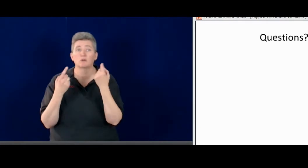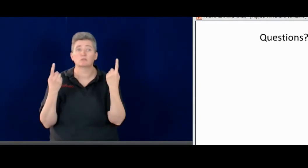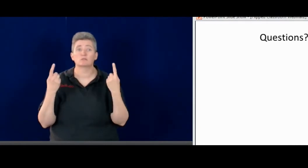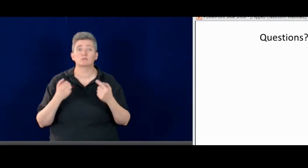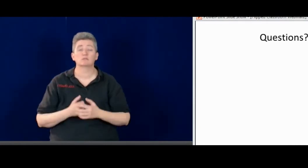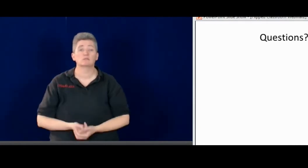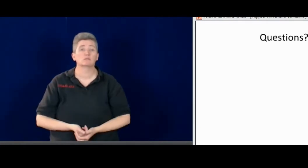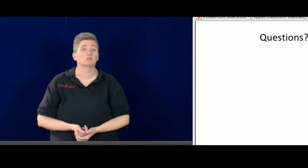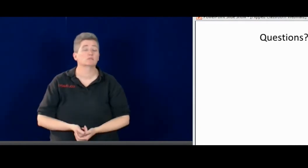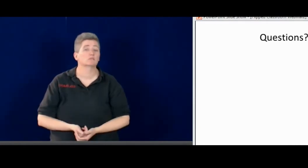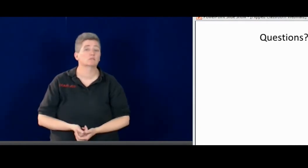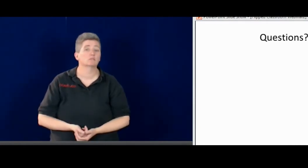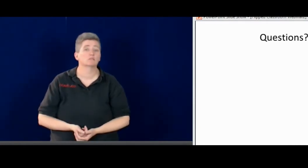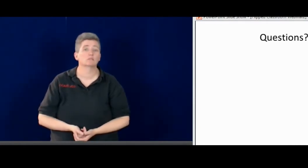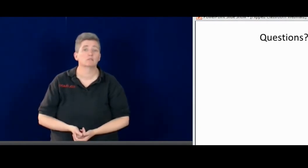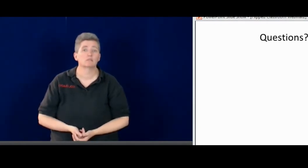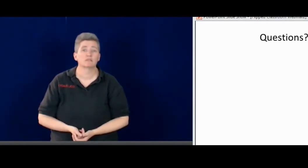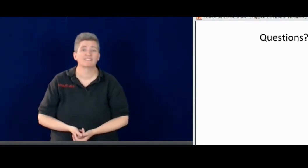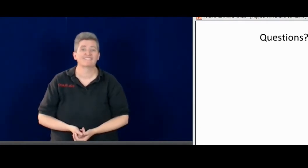There was another question.